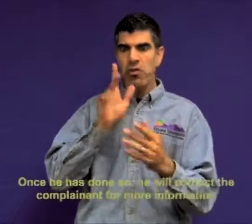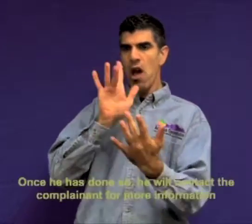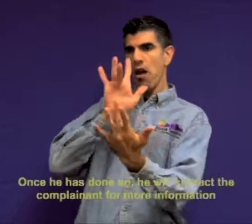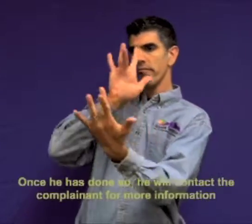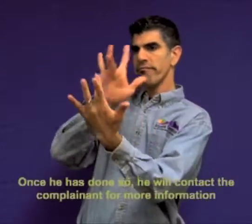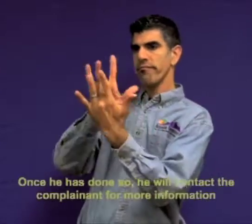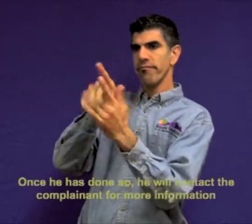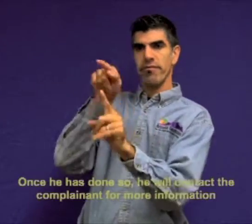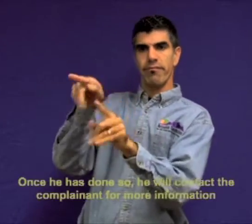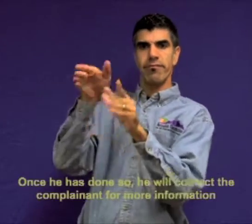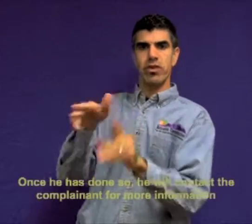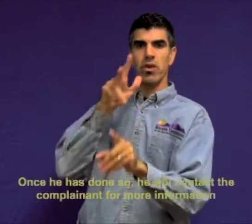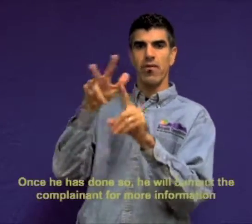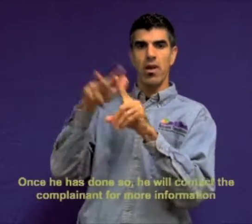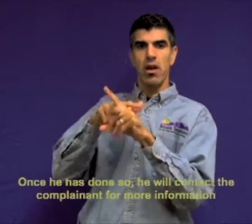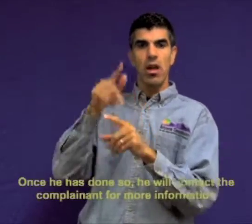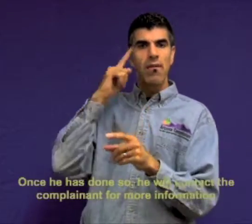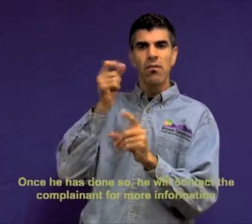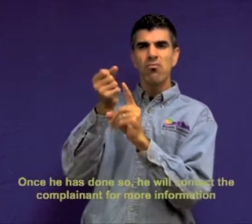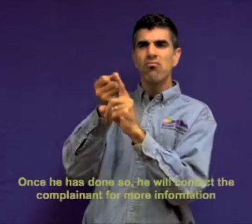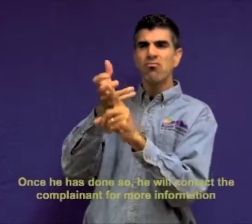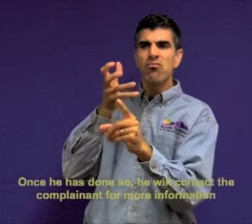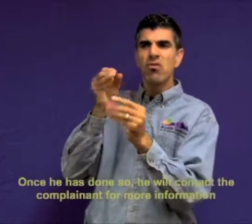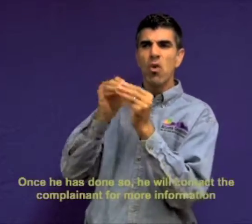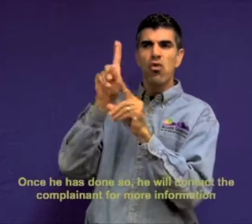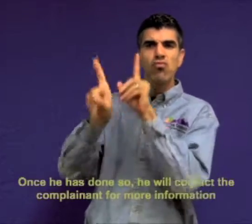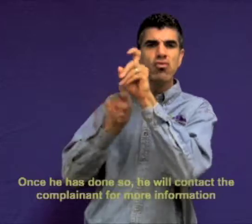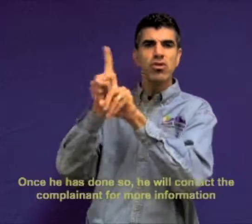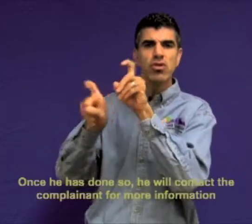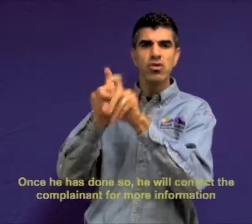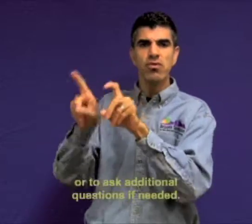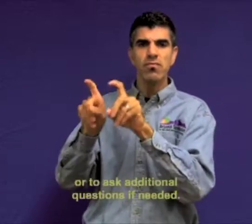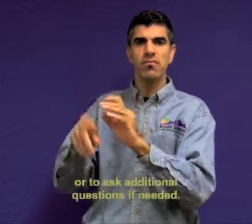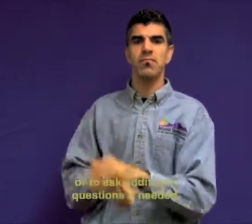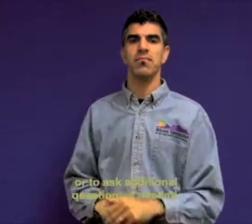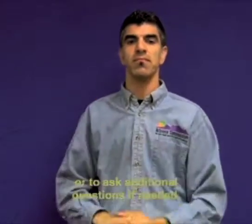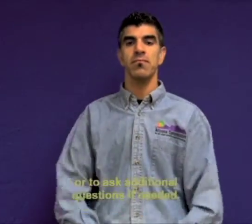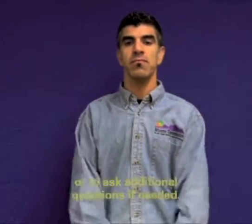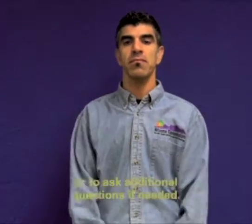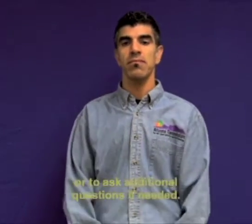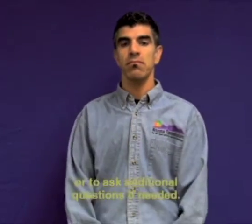Once he has done so, he will contact the complainant for more information or to ask additional questions if needed.